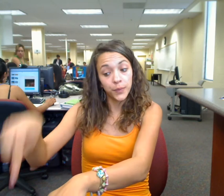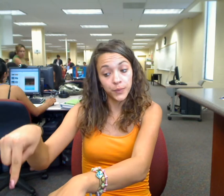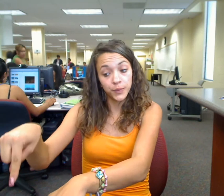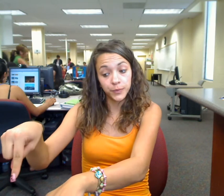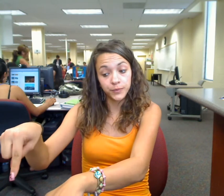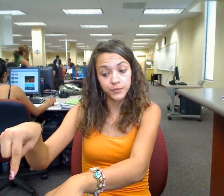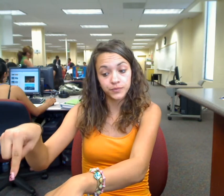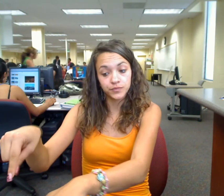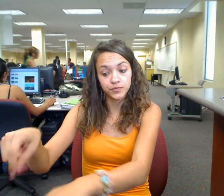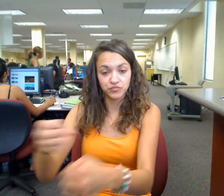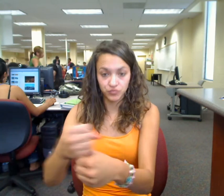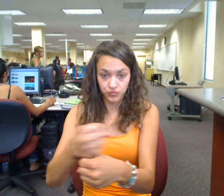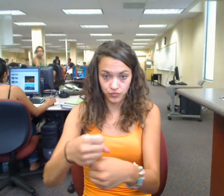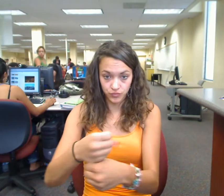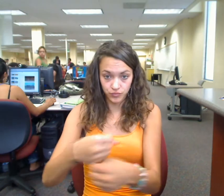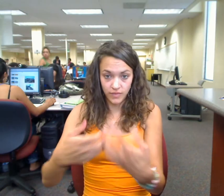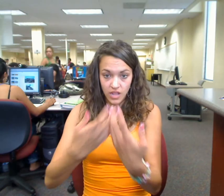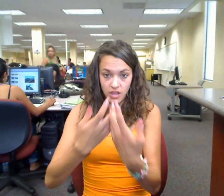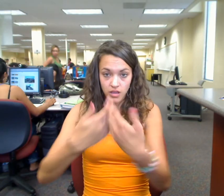sorry. Thank you.